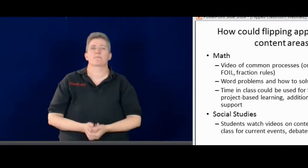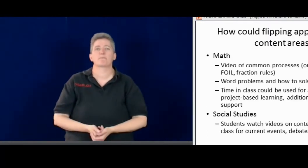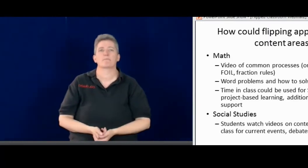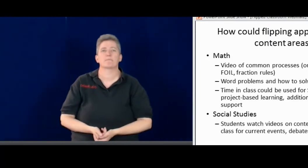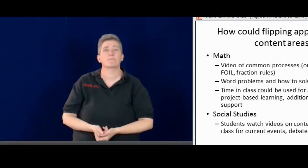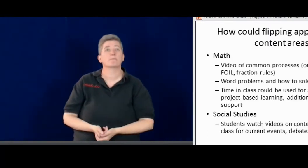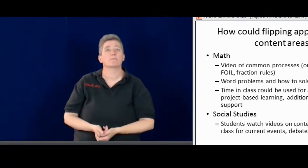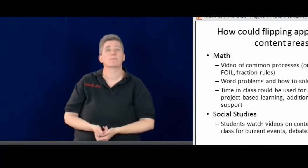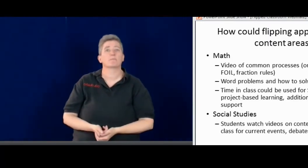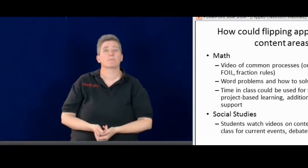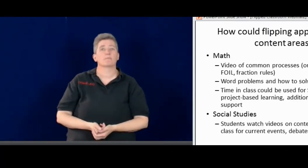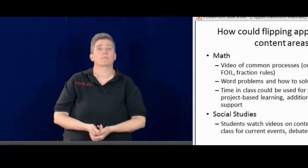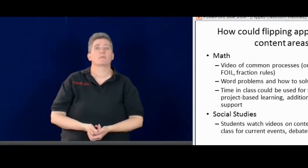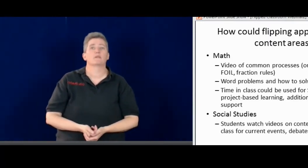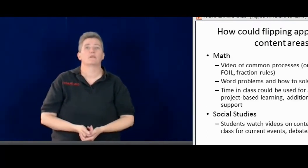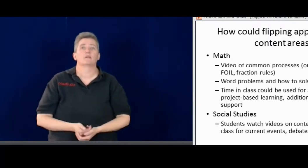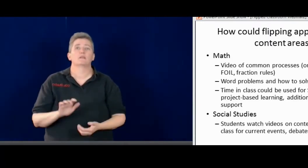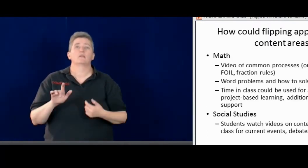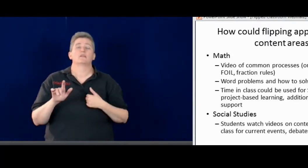Next.